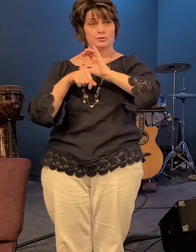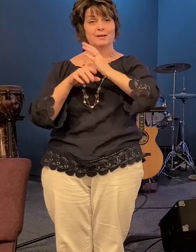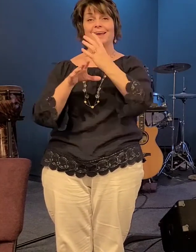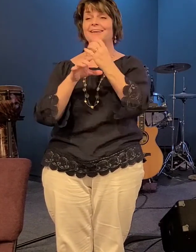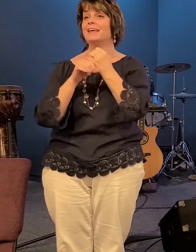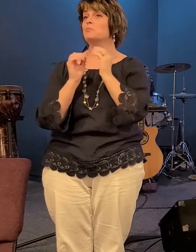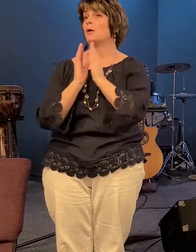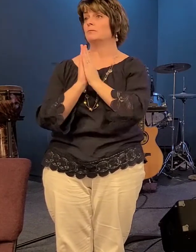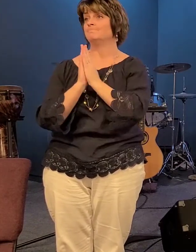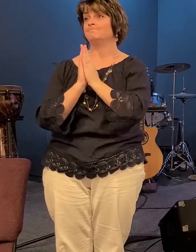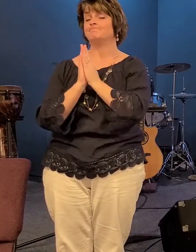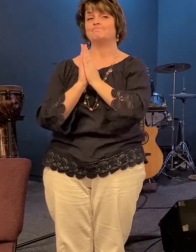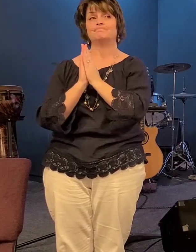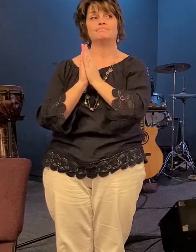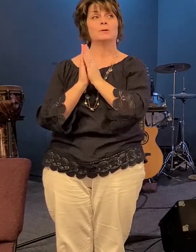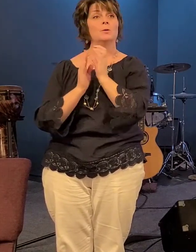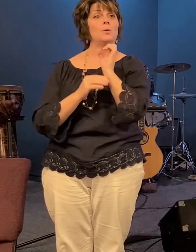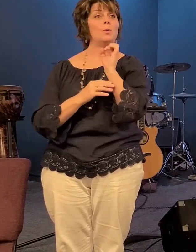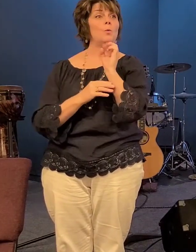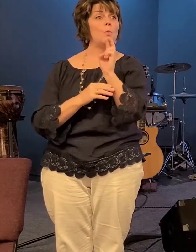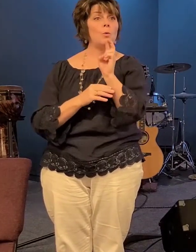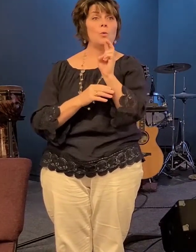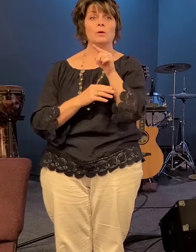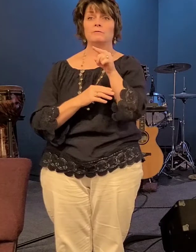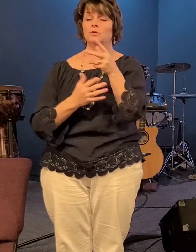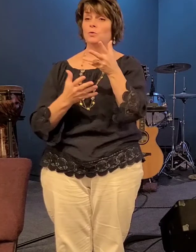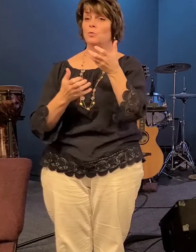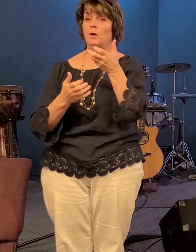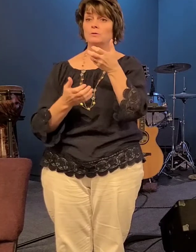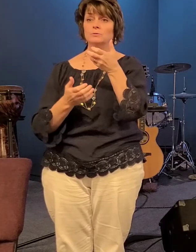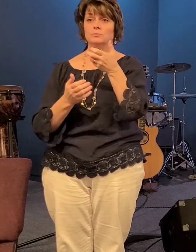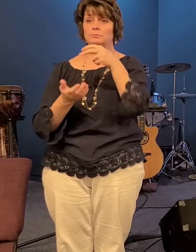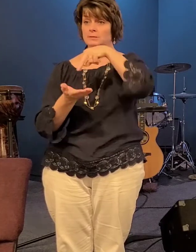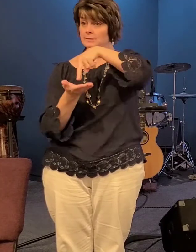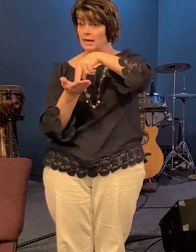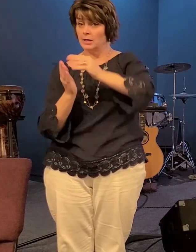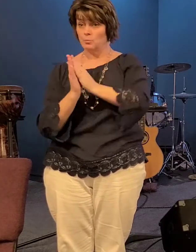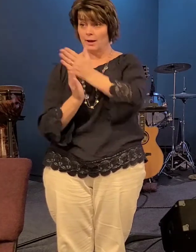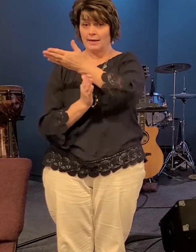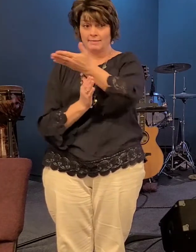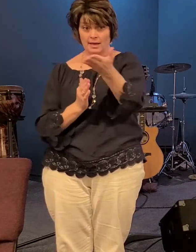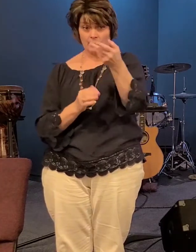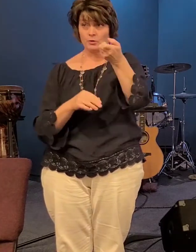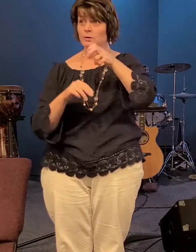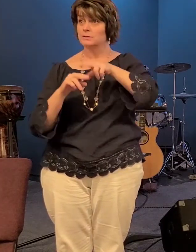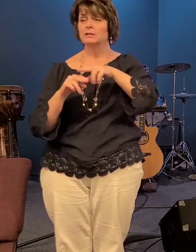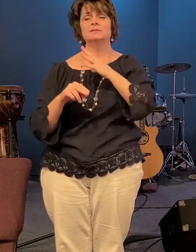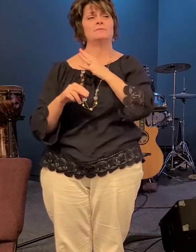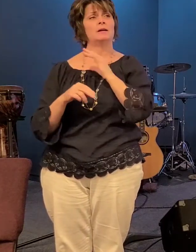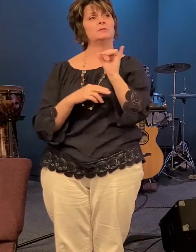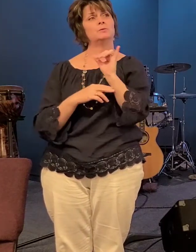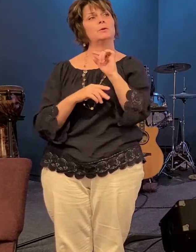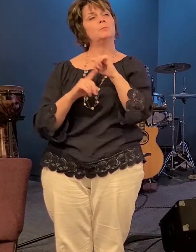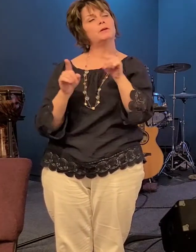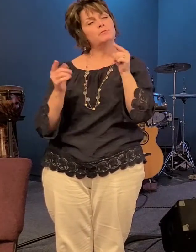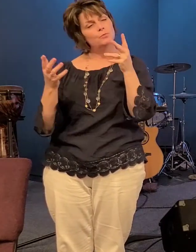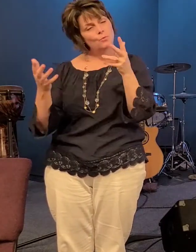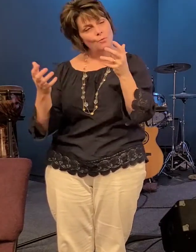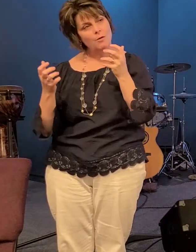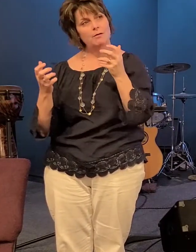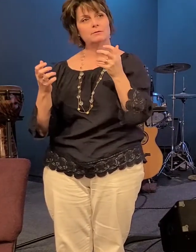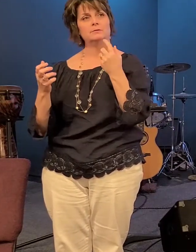or if you'd like to pray there at your seat that's fine but if you if if you'd like someone to pray with you